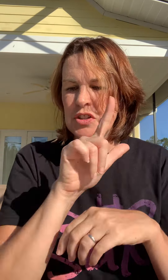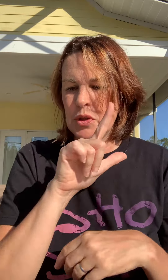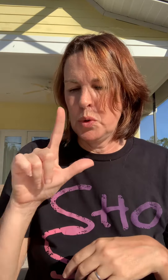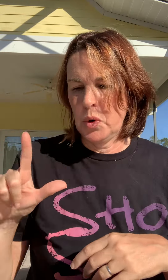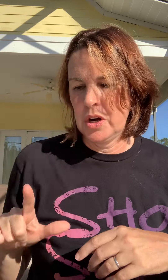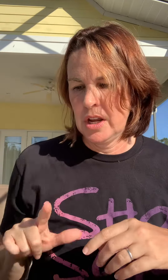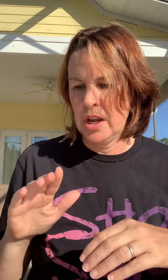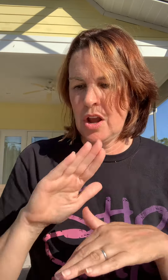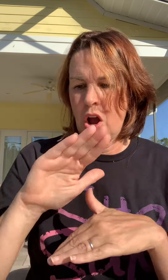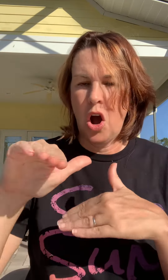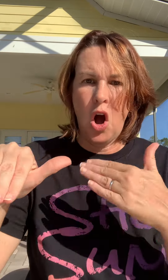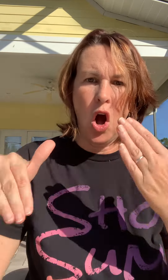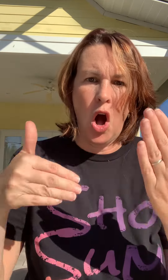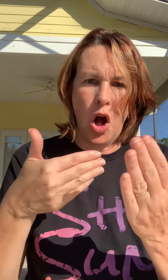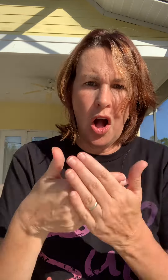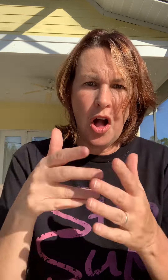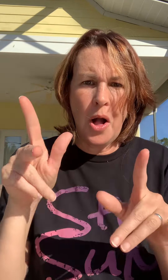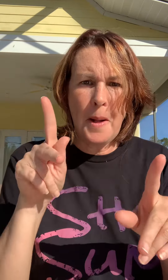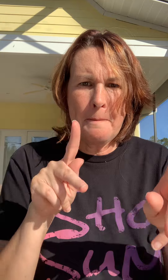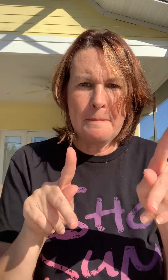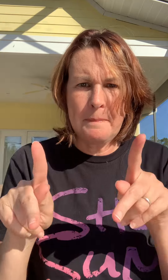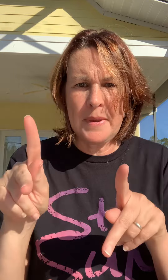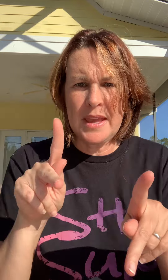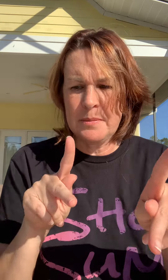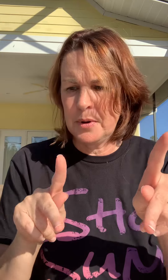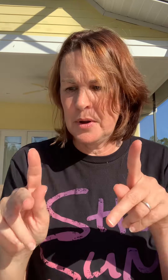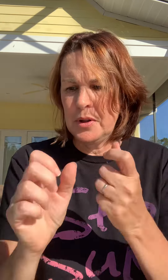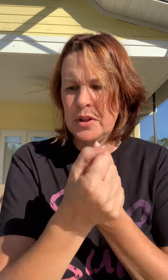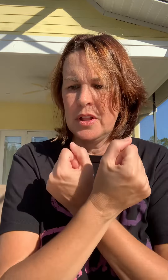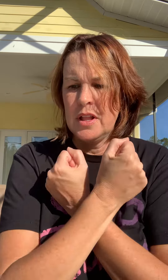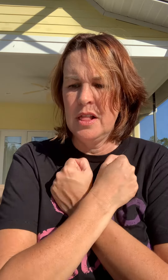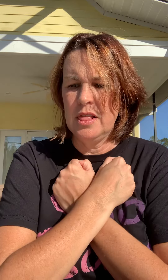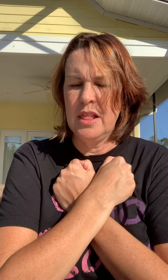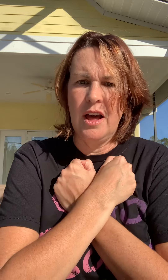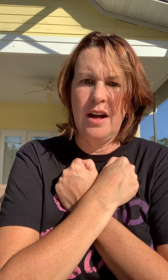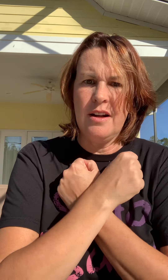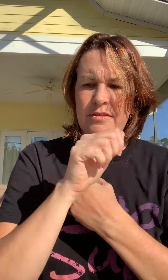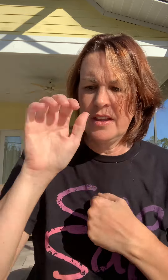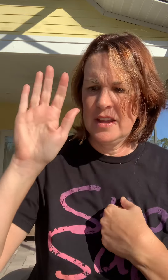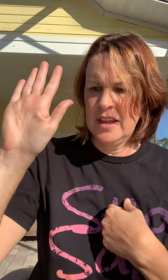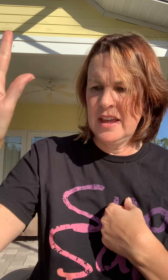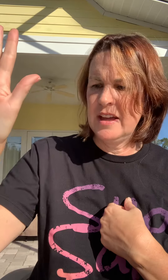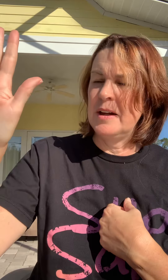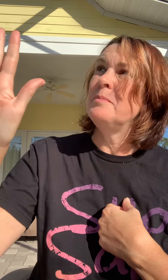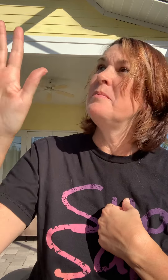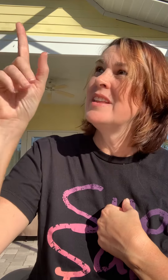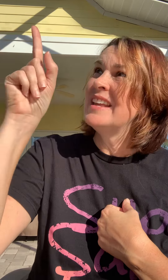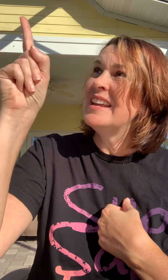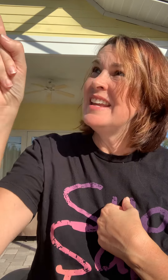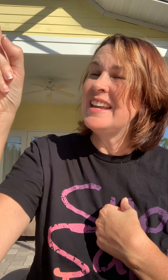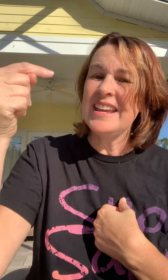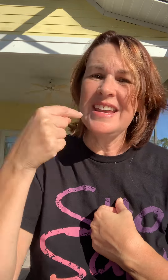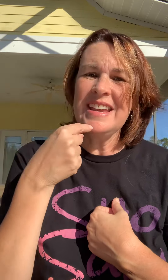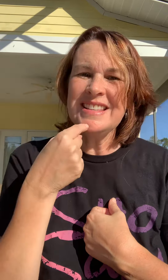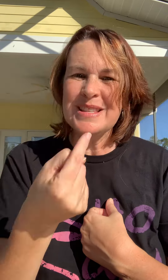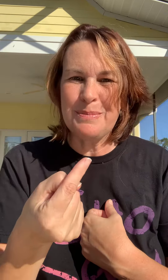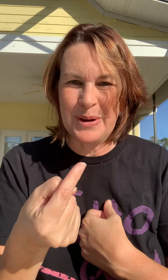the lord all people love him he spoke